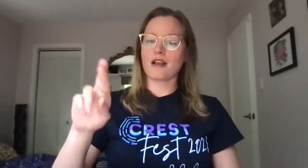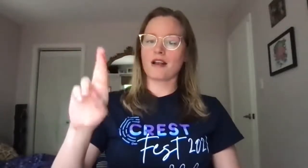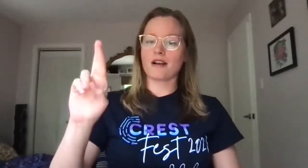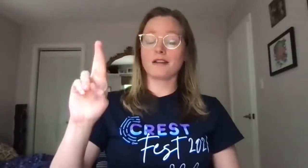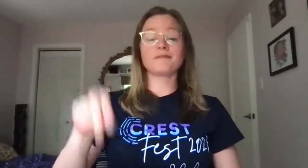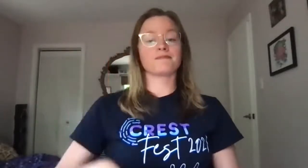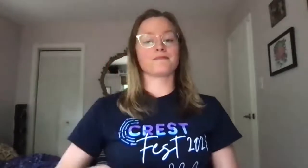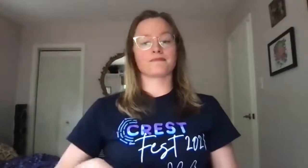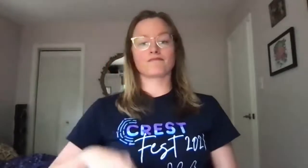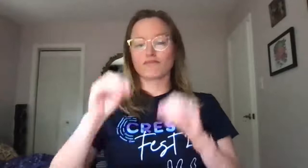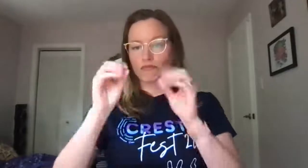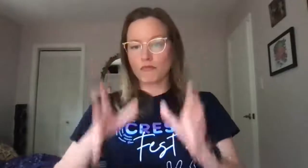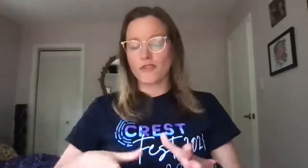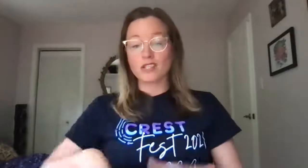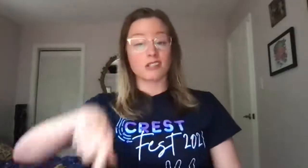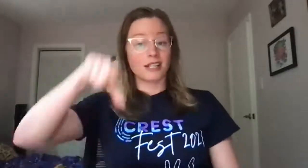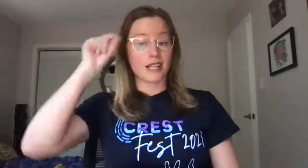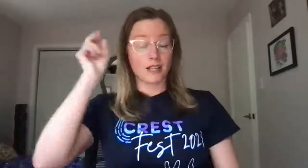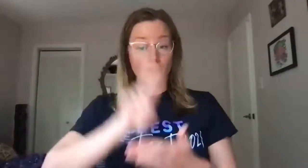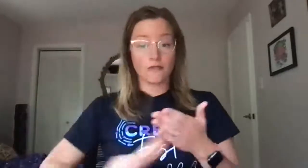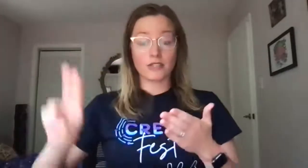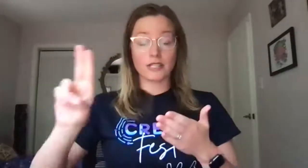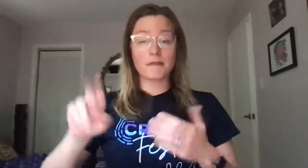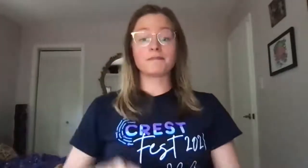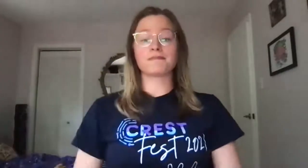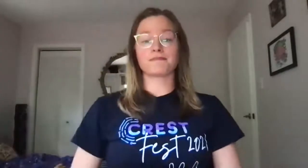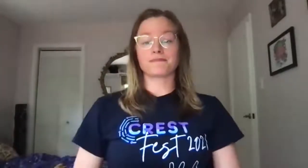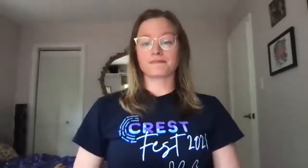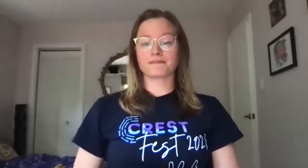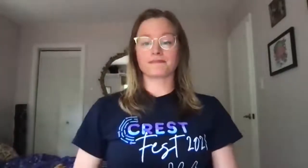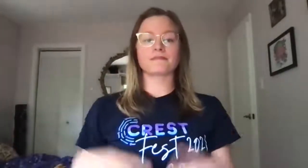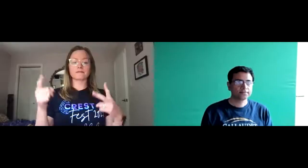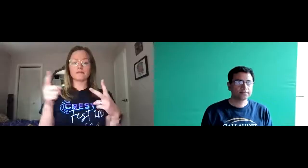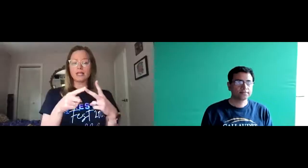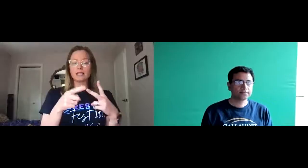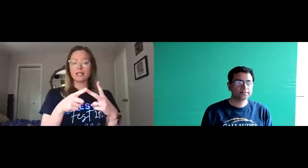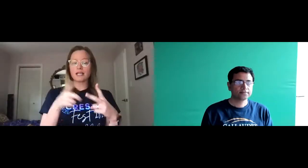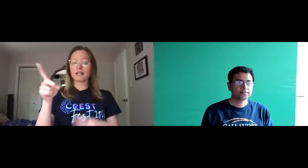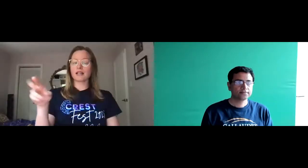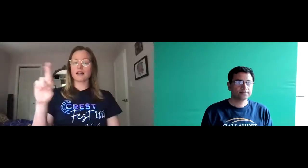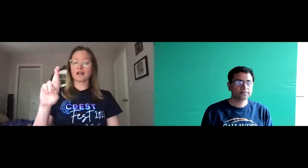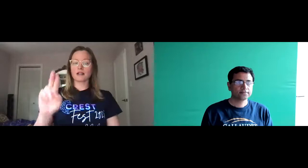raja kushal nagar who is a professor at gallaudet university